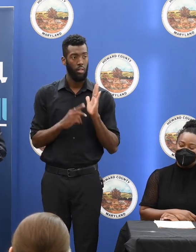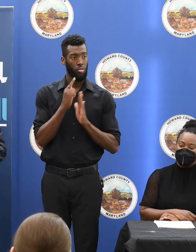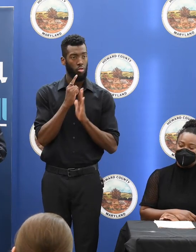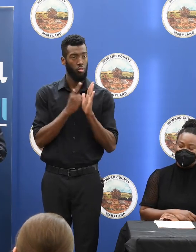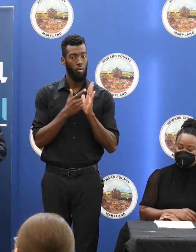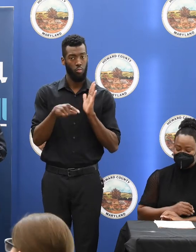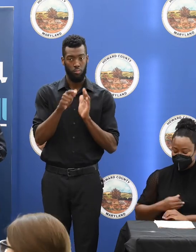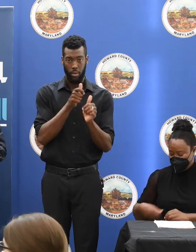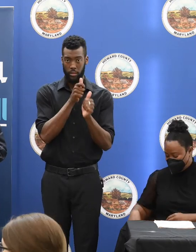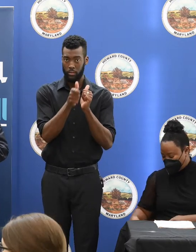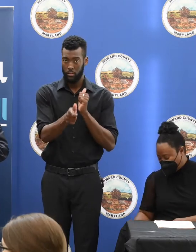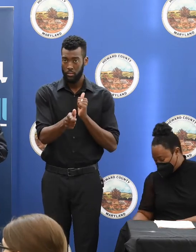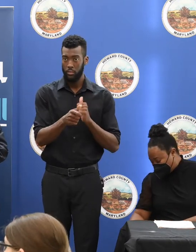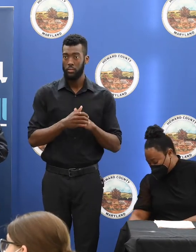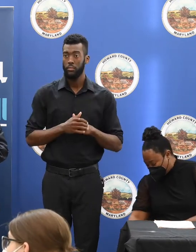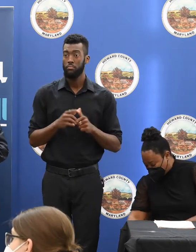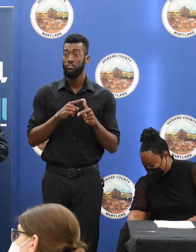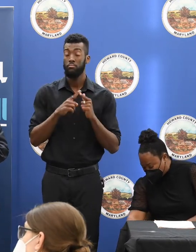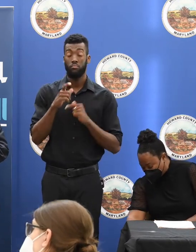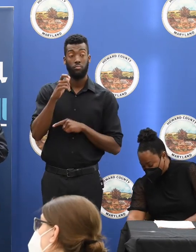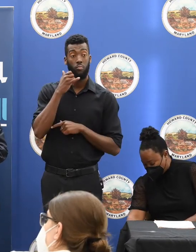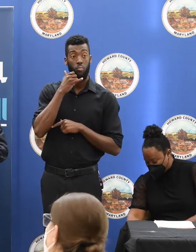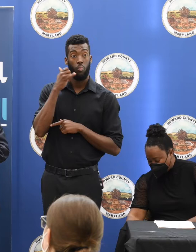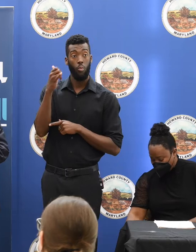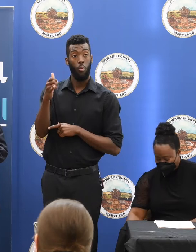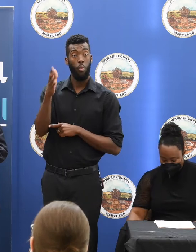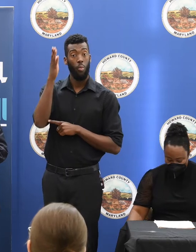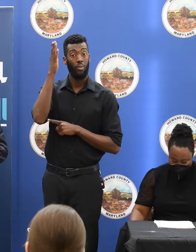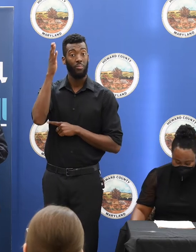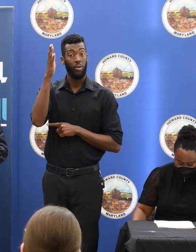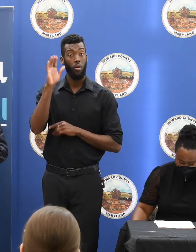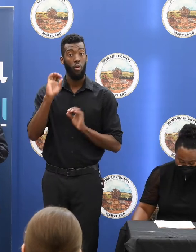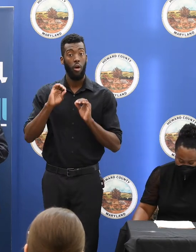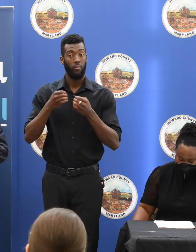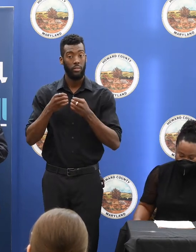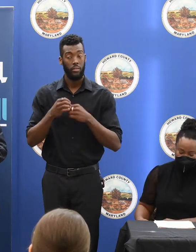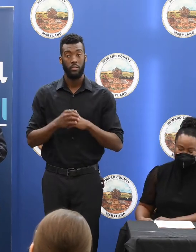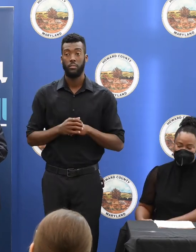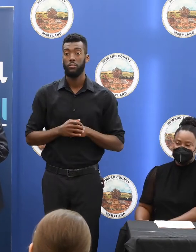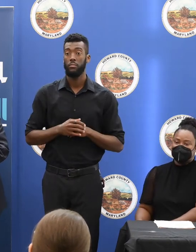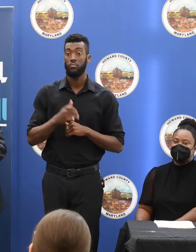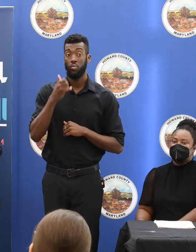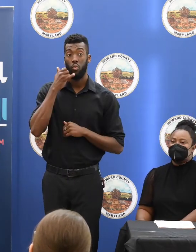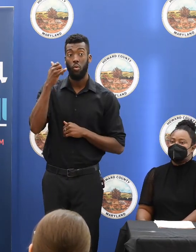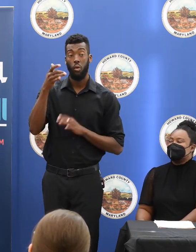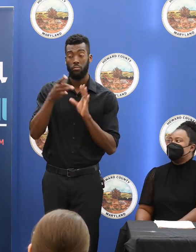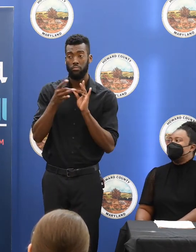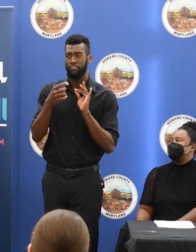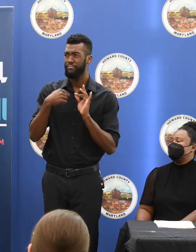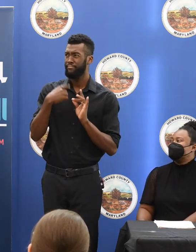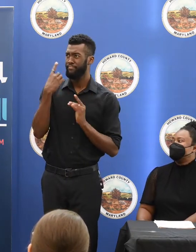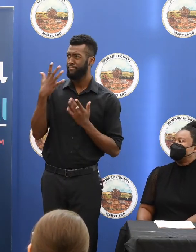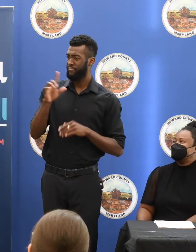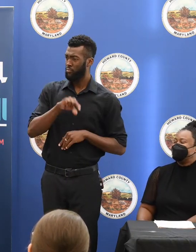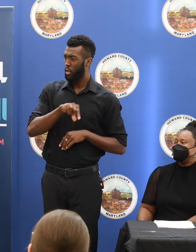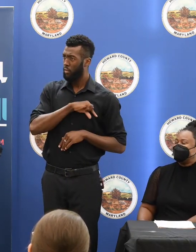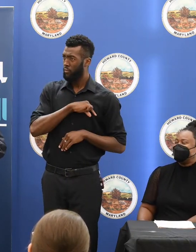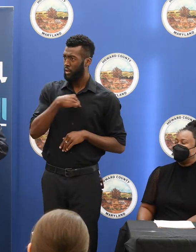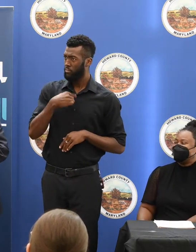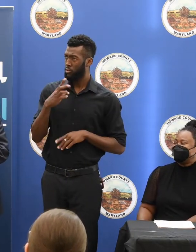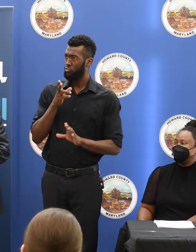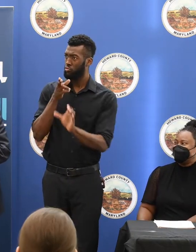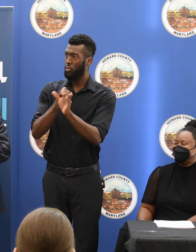passed. And she called the speaker's office, speaker Adrian Jones' office, and said, I think I'm qualified to be on that board.